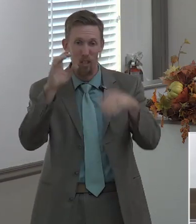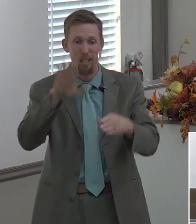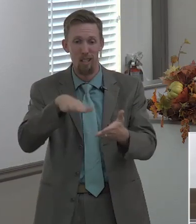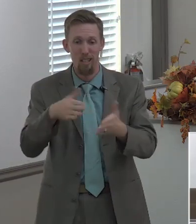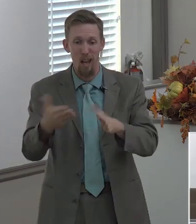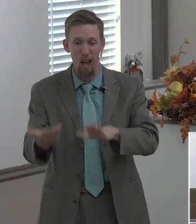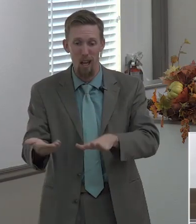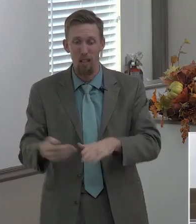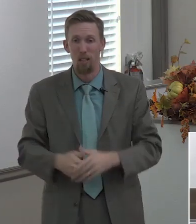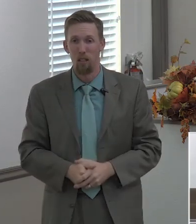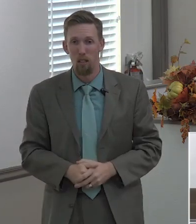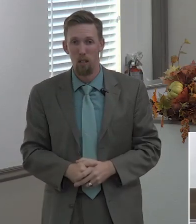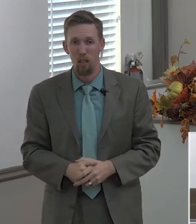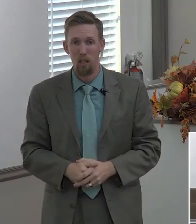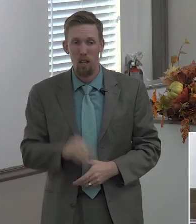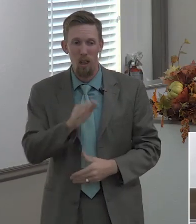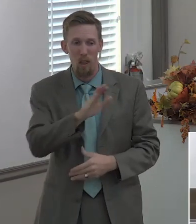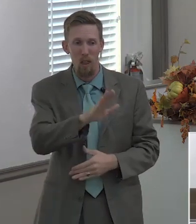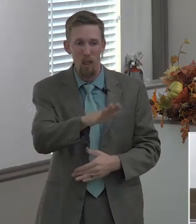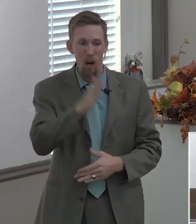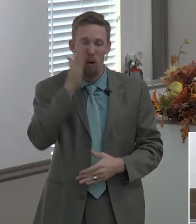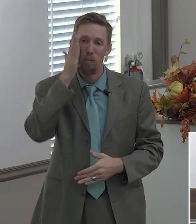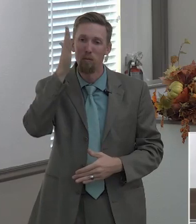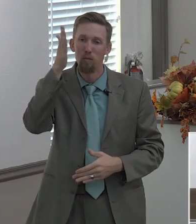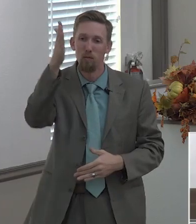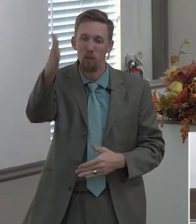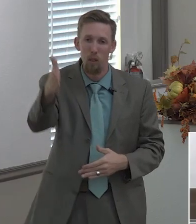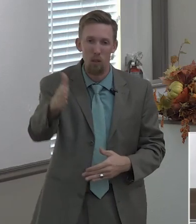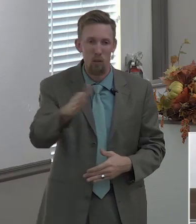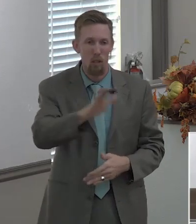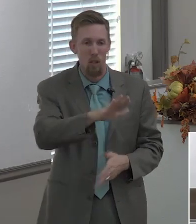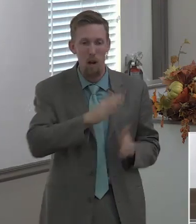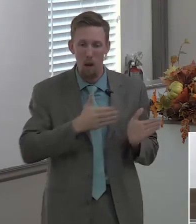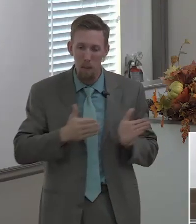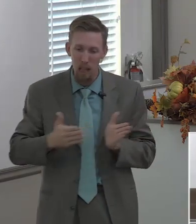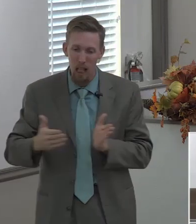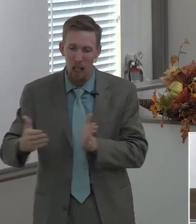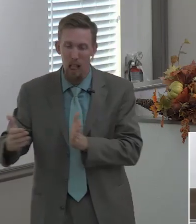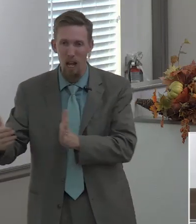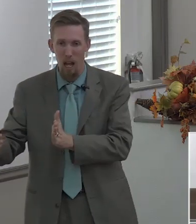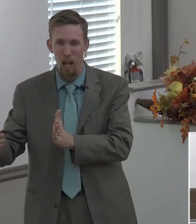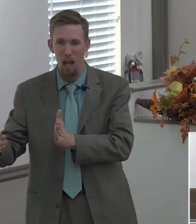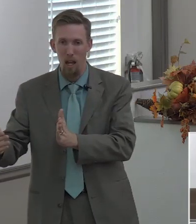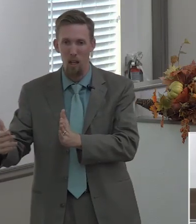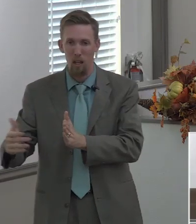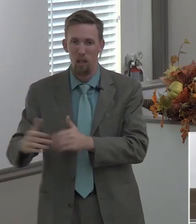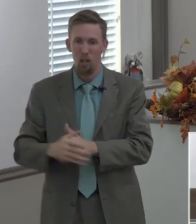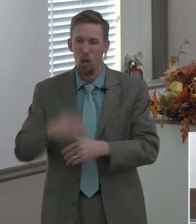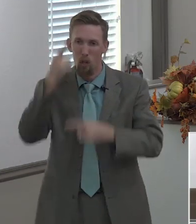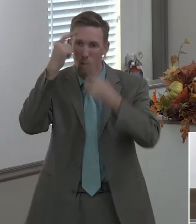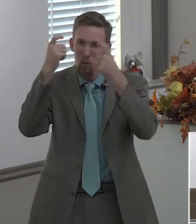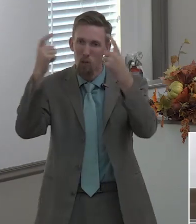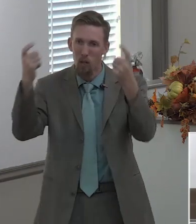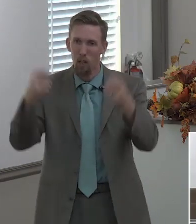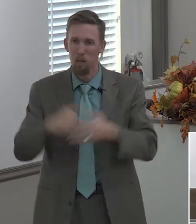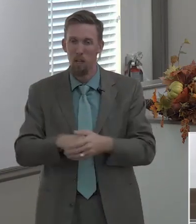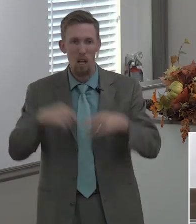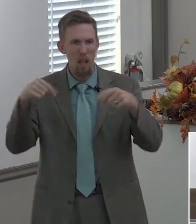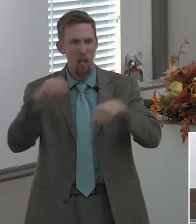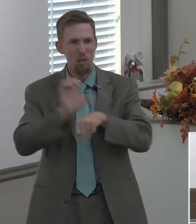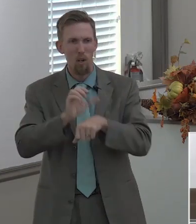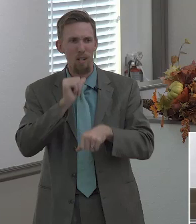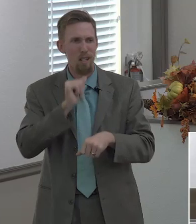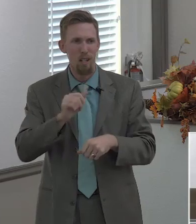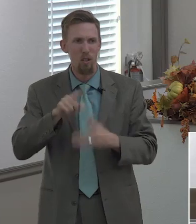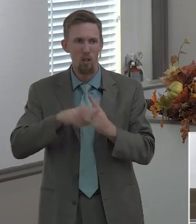elmwood baptist church didn't start out as elmwood baptist church it actually started out as heritage baptist